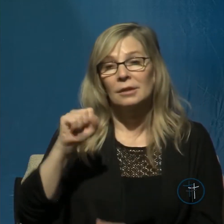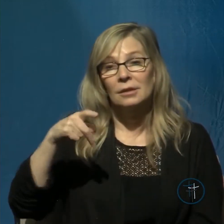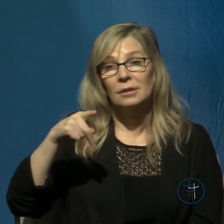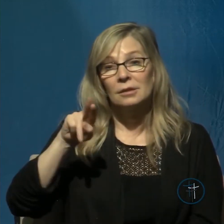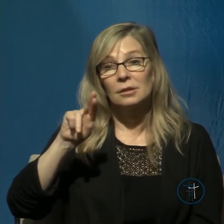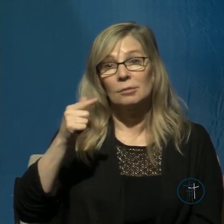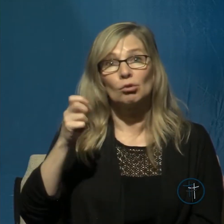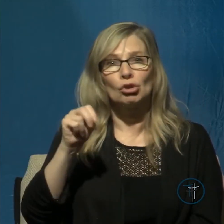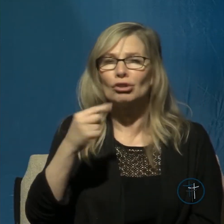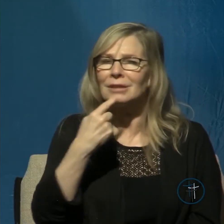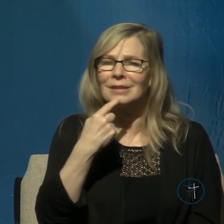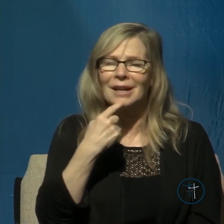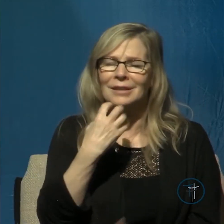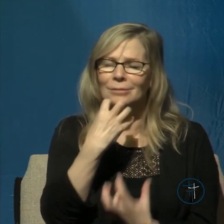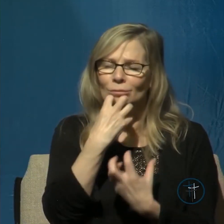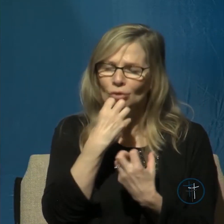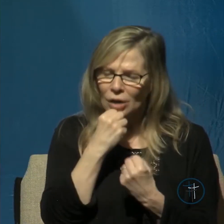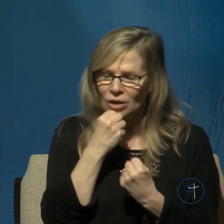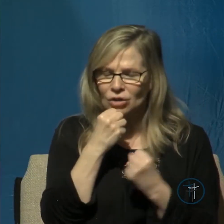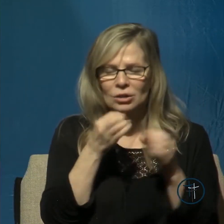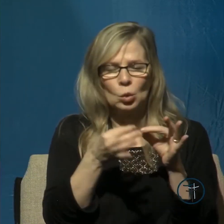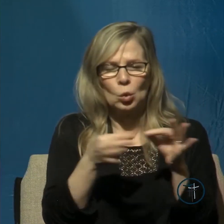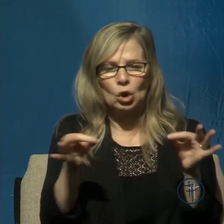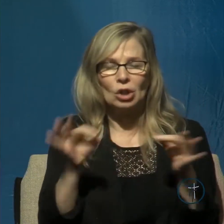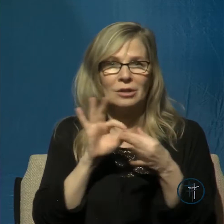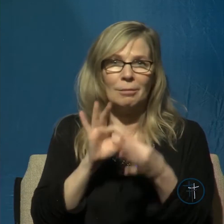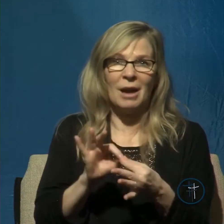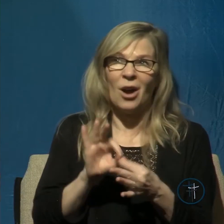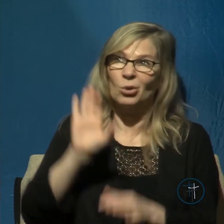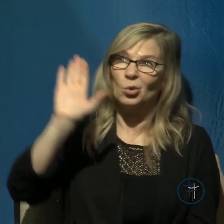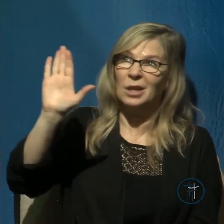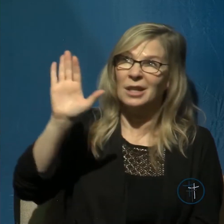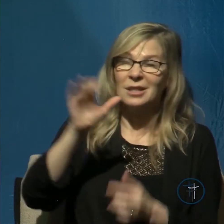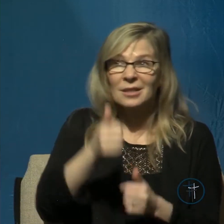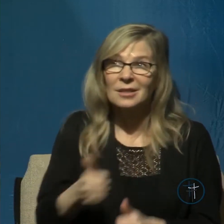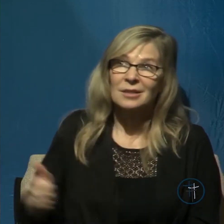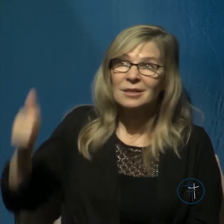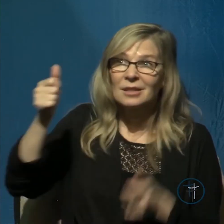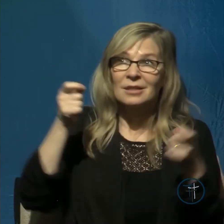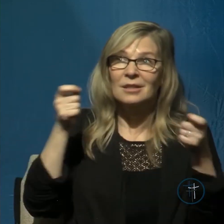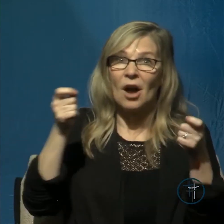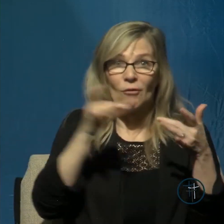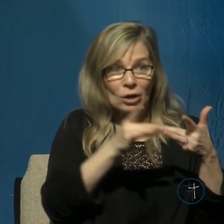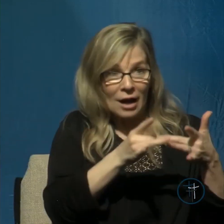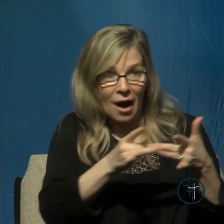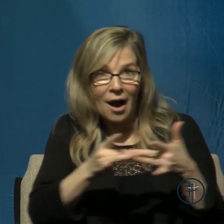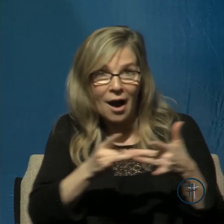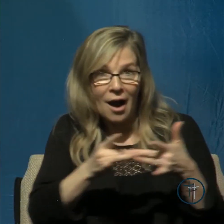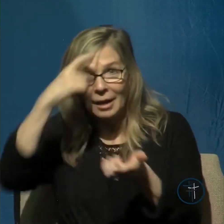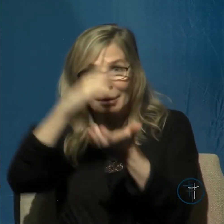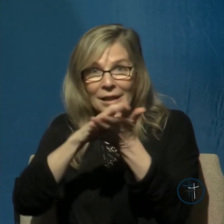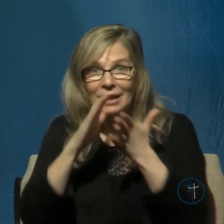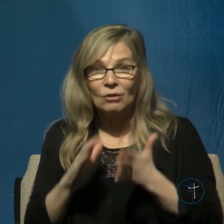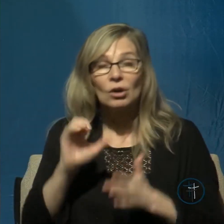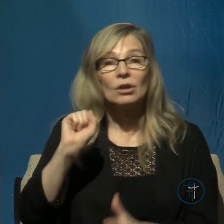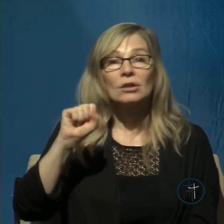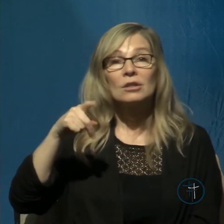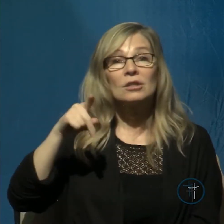precious and encouraging words concerning God's sovereign guiding of a believer's life. Spurgeon said, all his course of